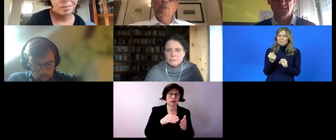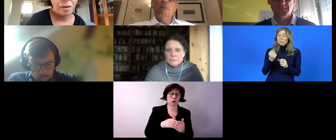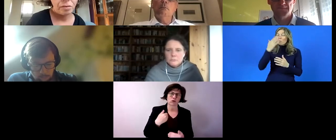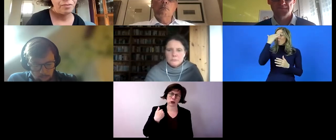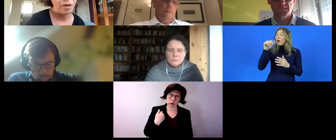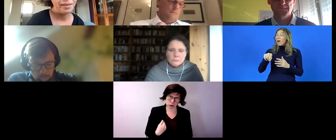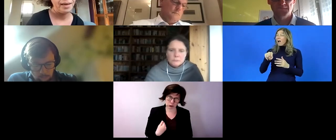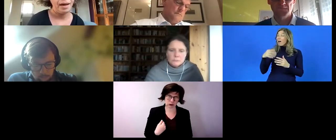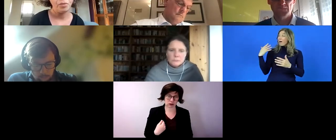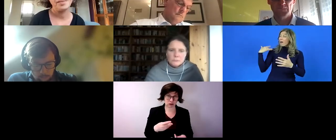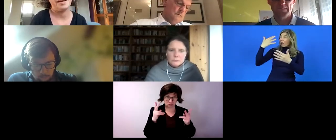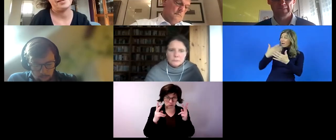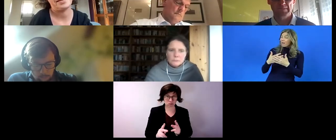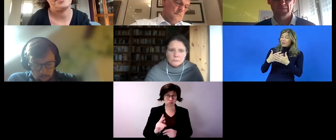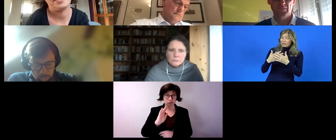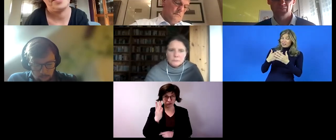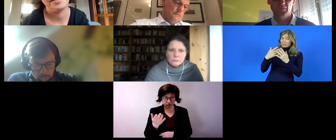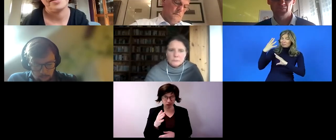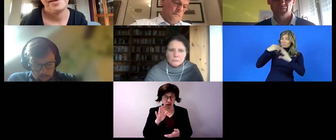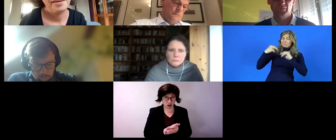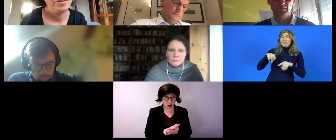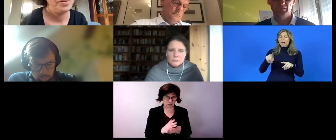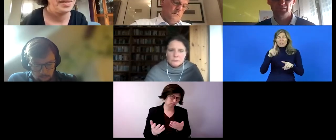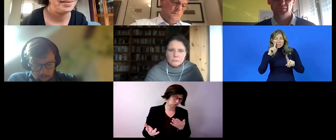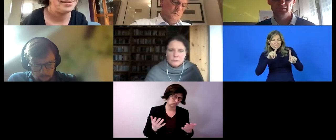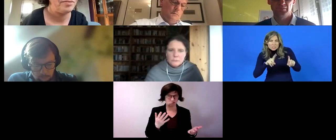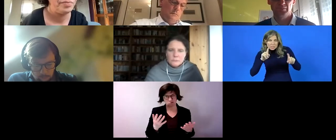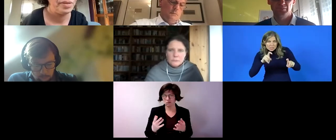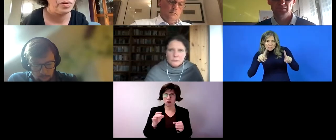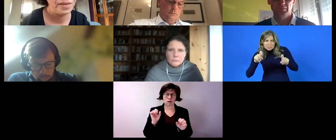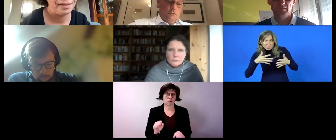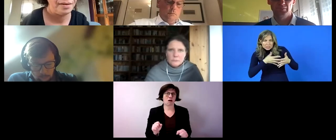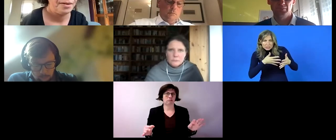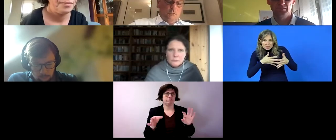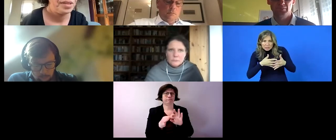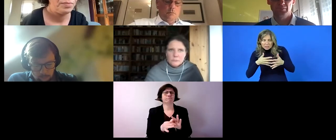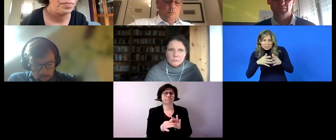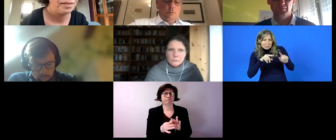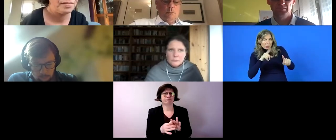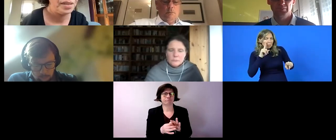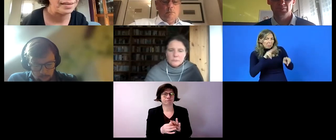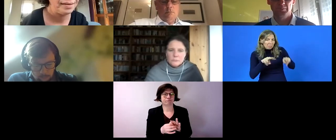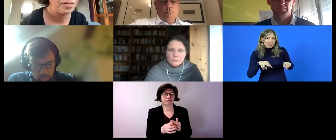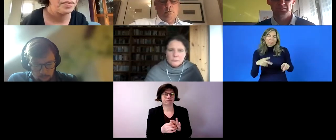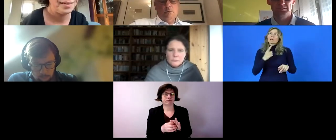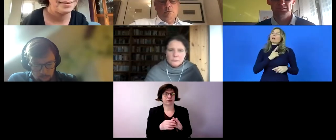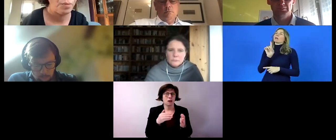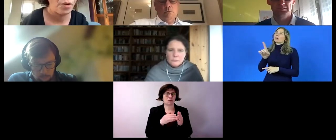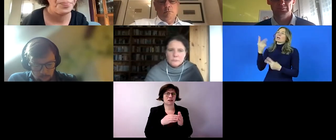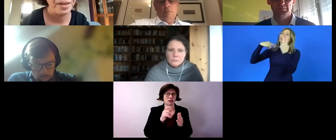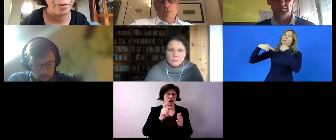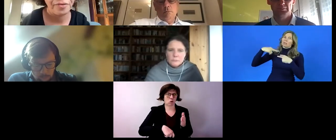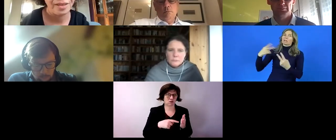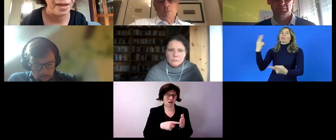is that there are always tests and tests and tests again that people um with disabilities have to be submitted which are not so